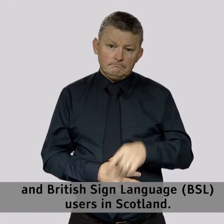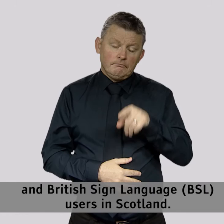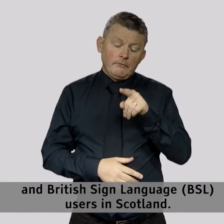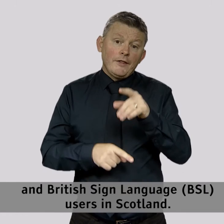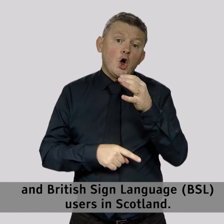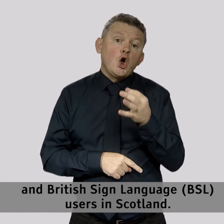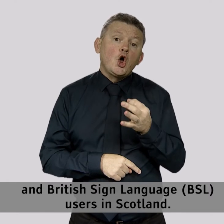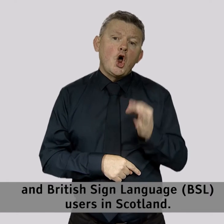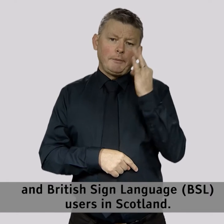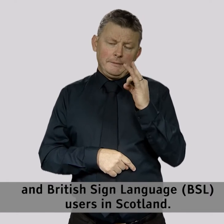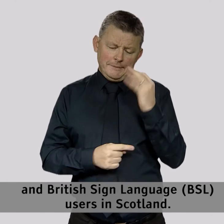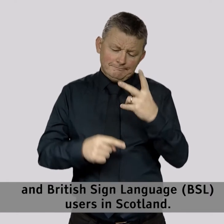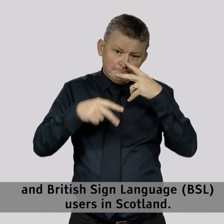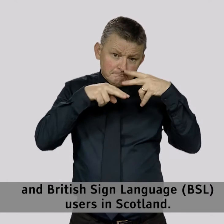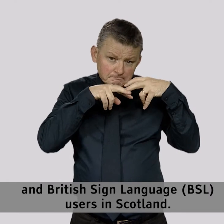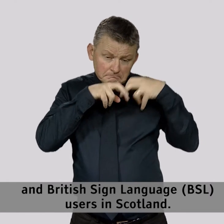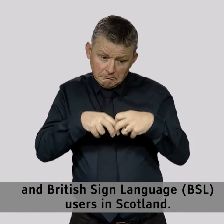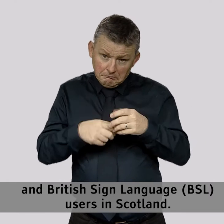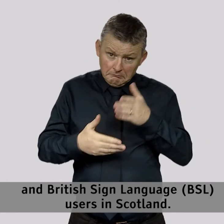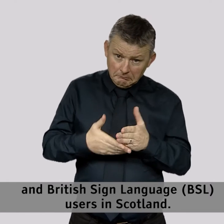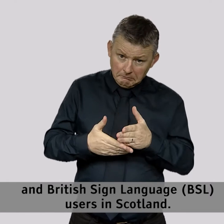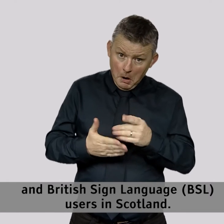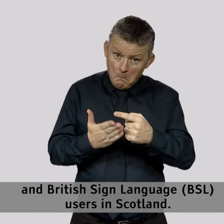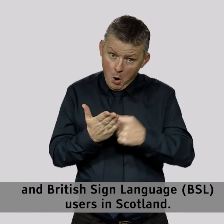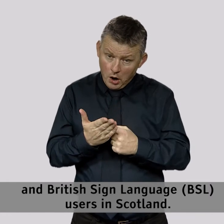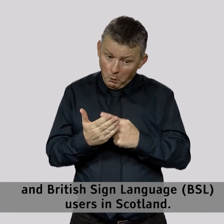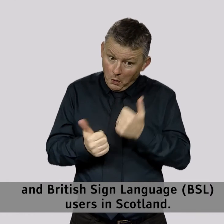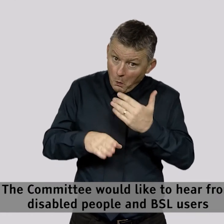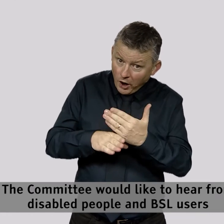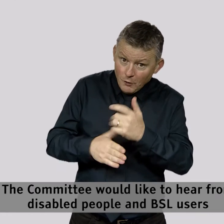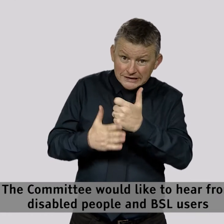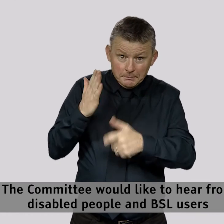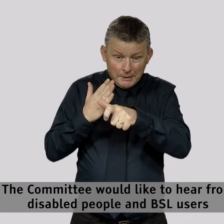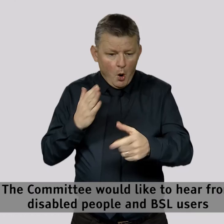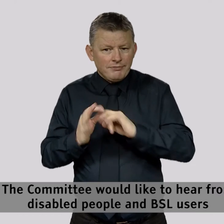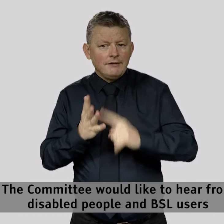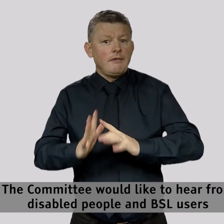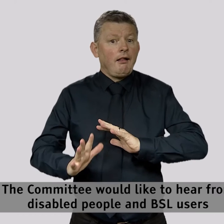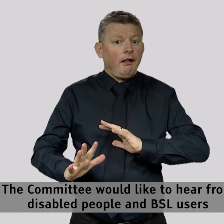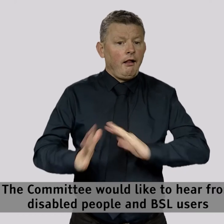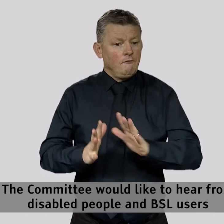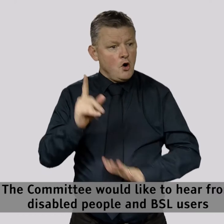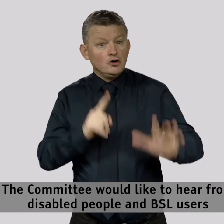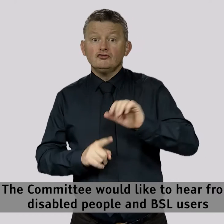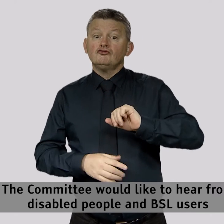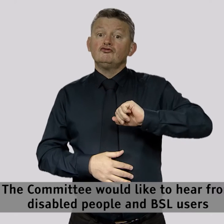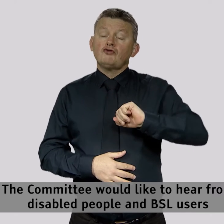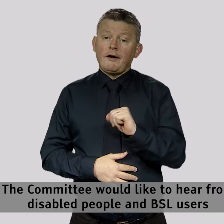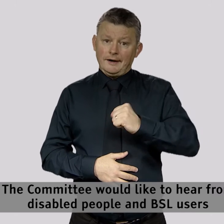Sign Language users in Scotland. The Committee would like to hear from disabled people and BSL